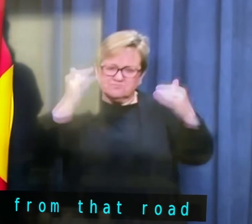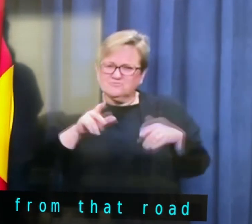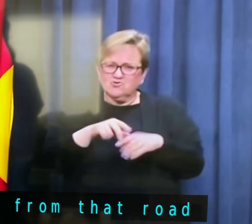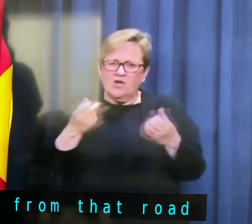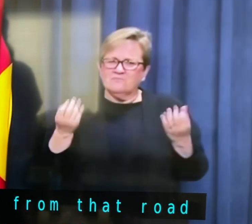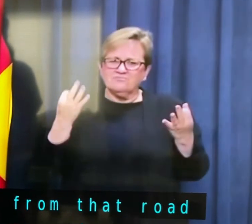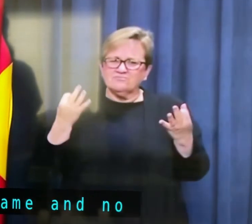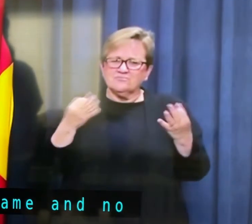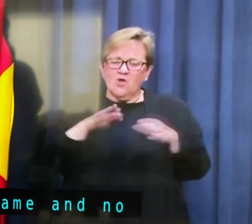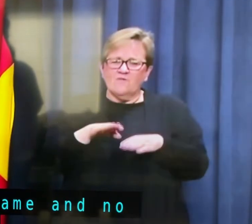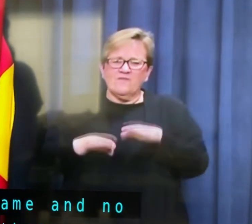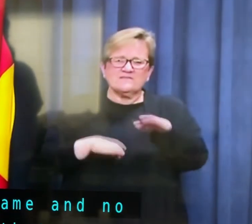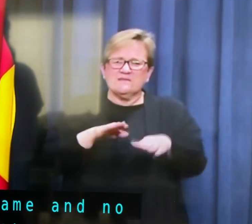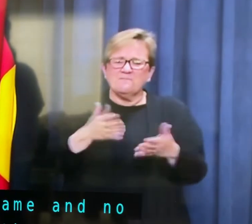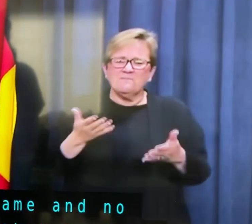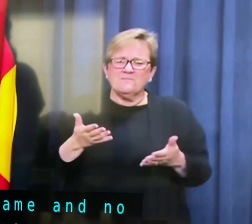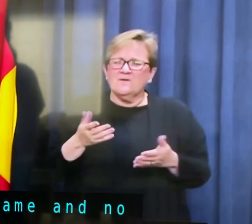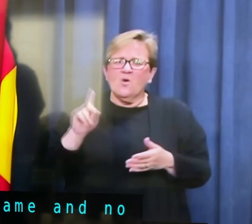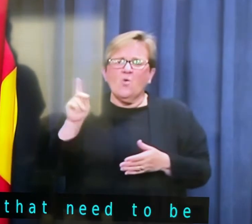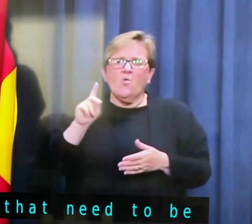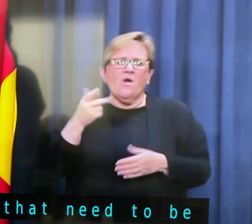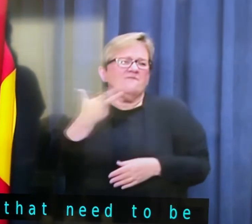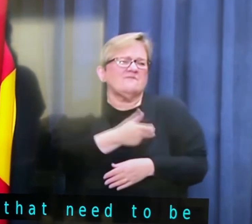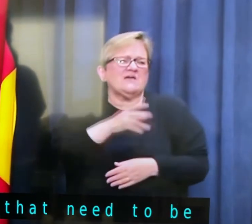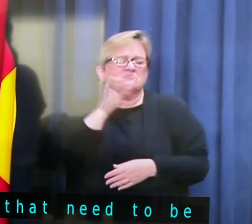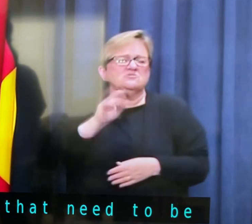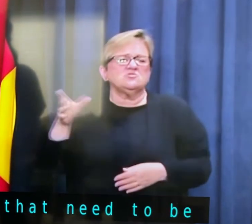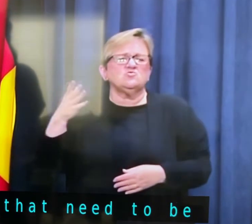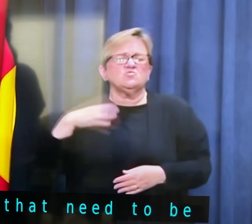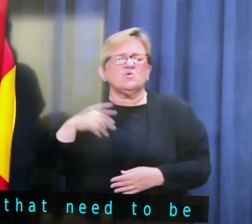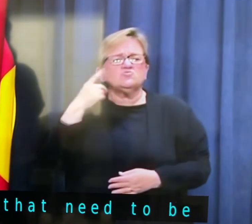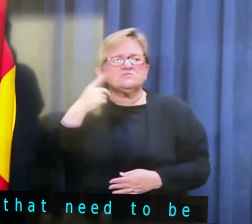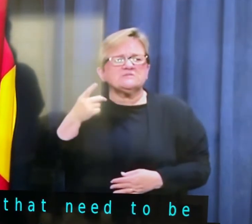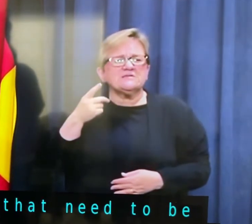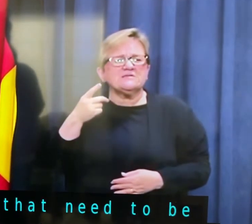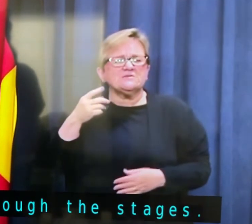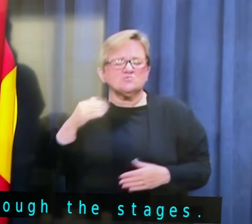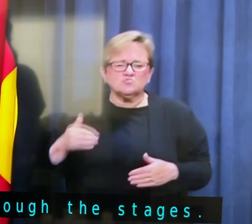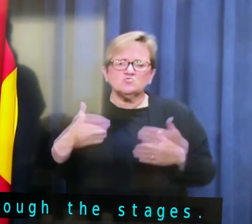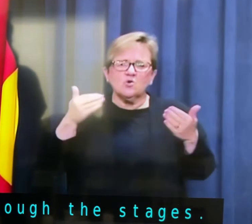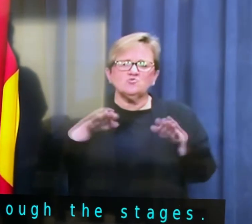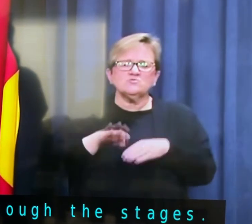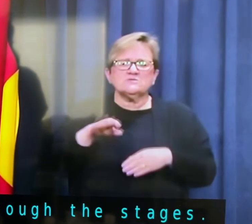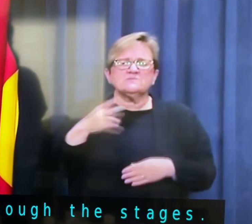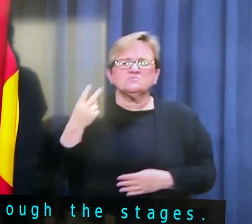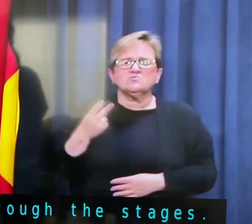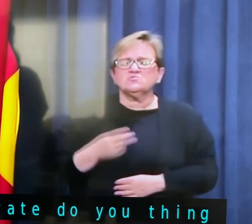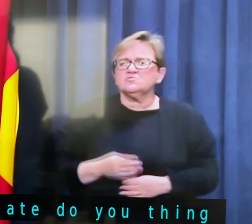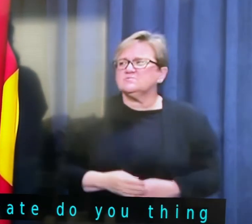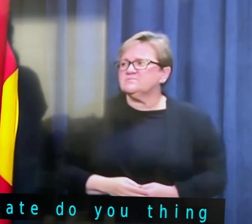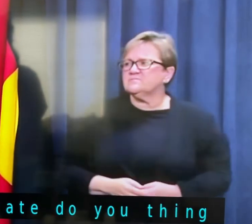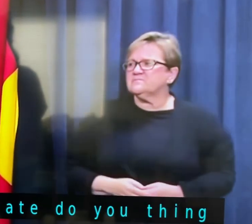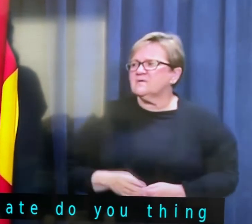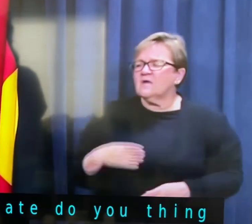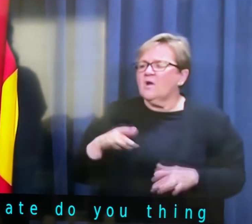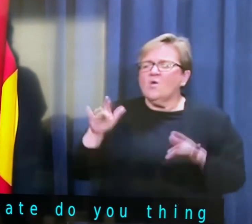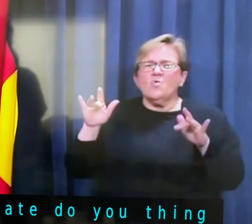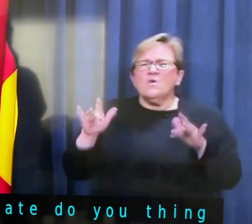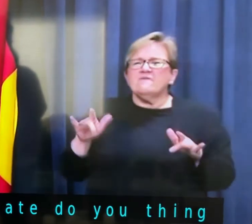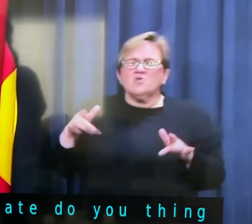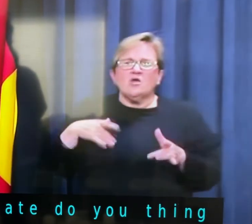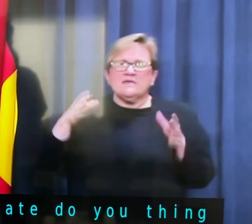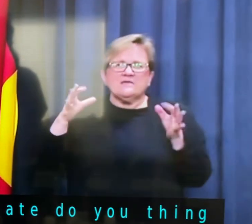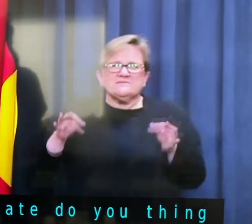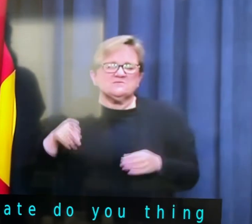go through the stages. Uh, what vaccination rate do you think we'll need to see to move to this phase two? We haven't settled on that. Obviously